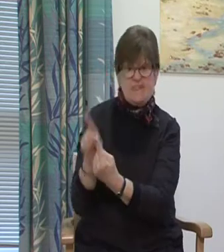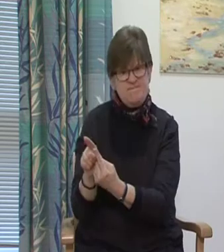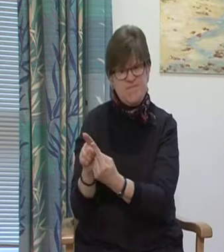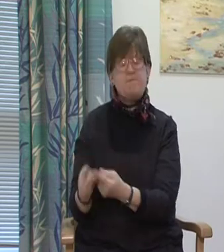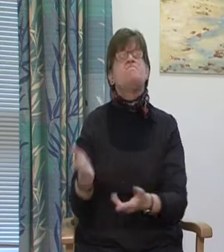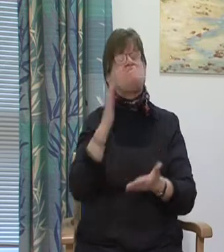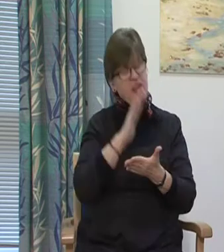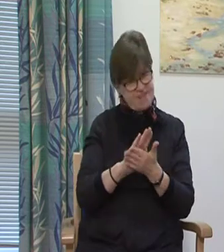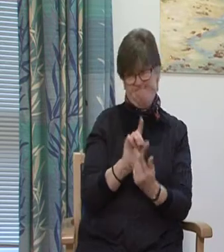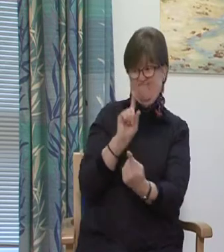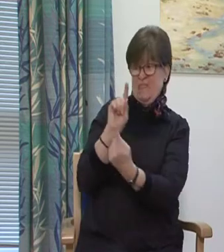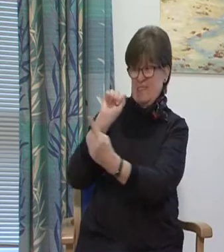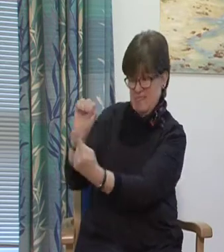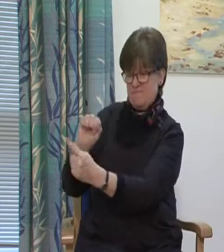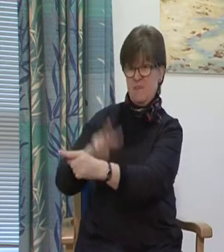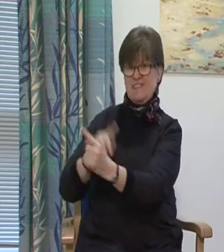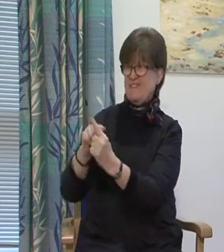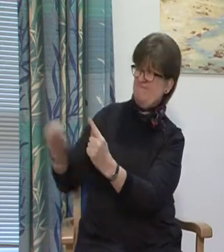ask to speak to their manager.